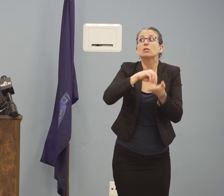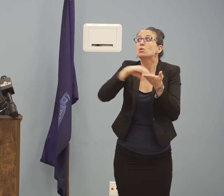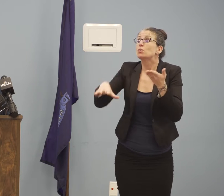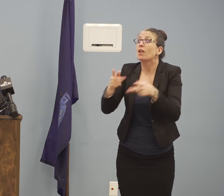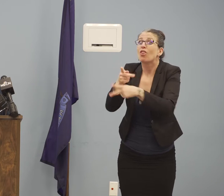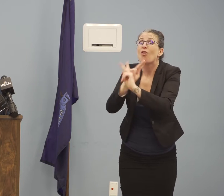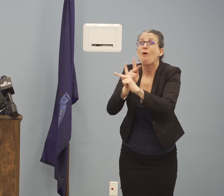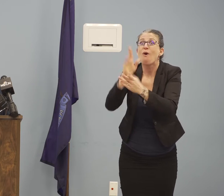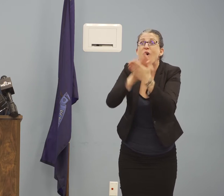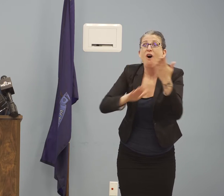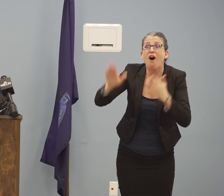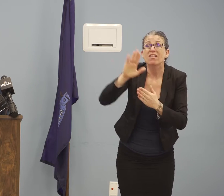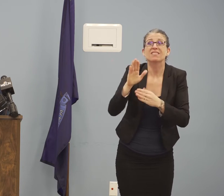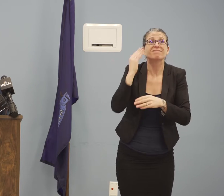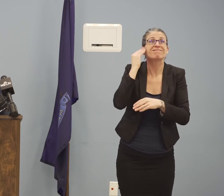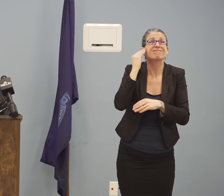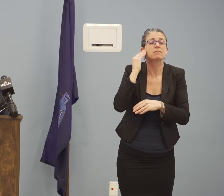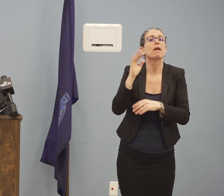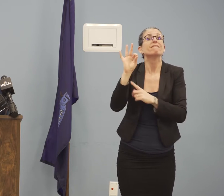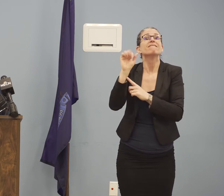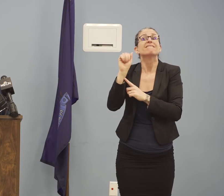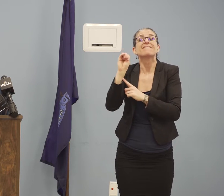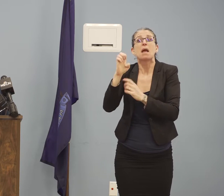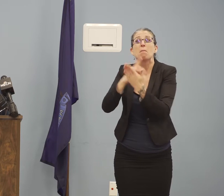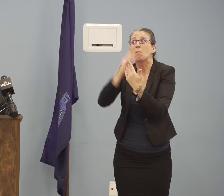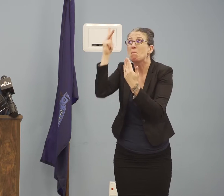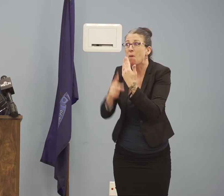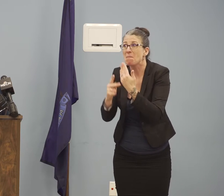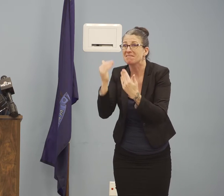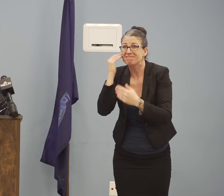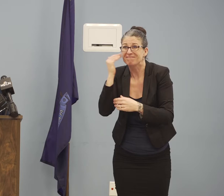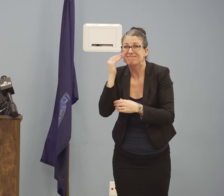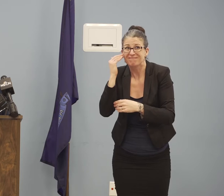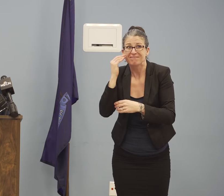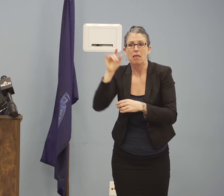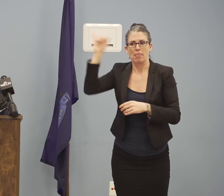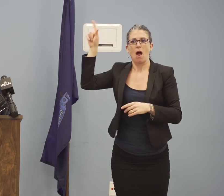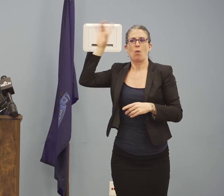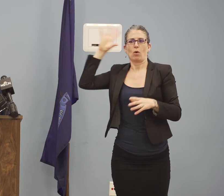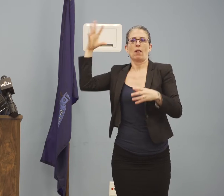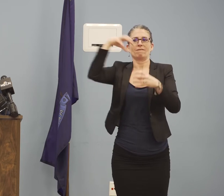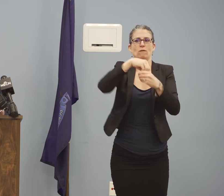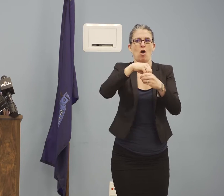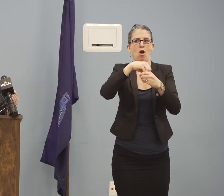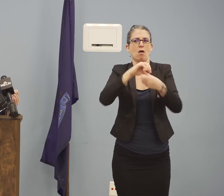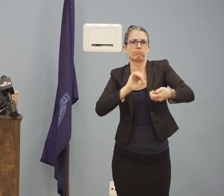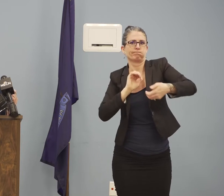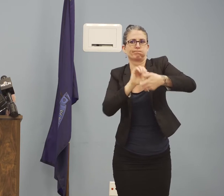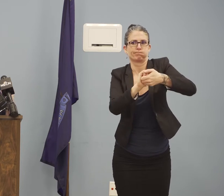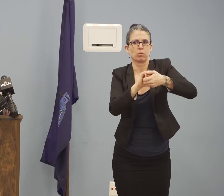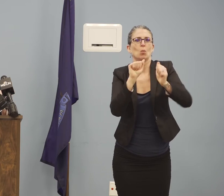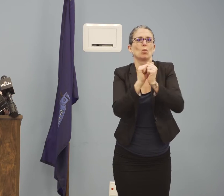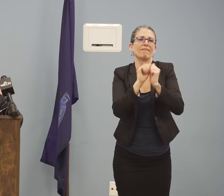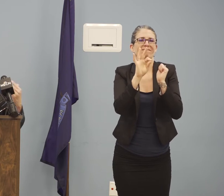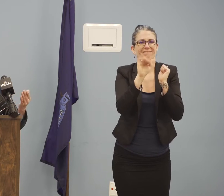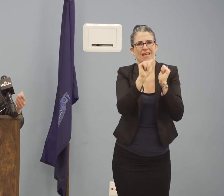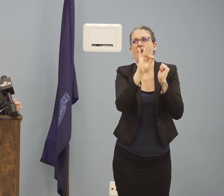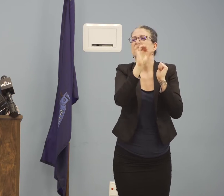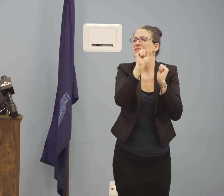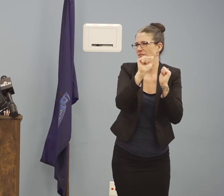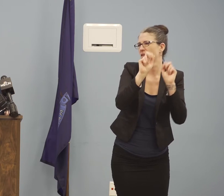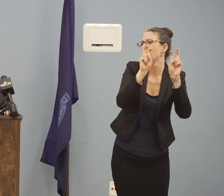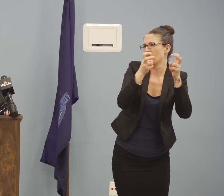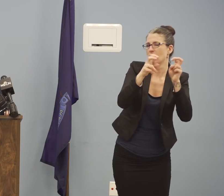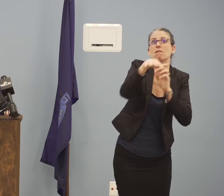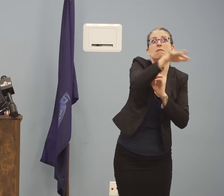of Maine in partnership with financial institutions to provide low or no interest low or no